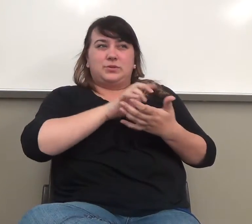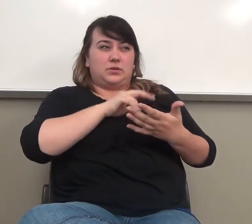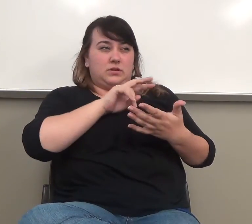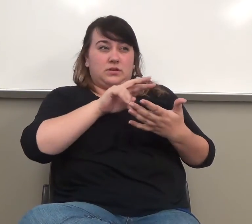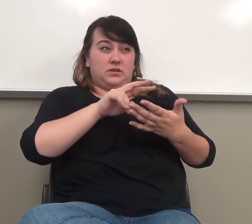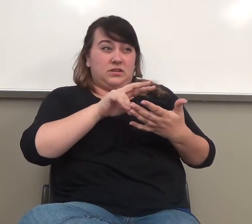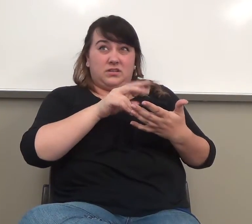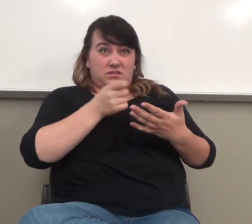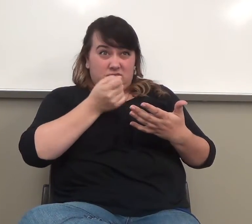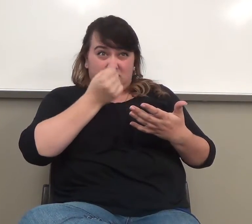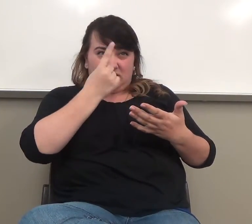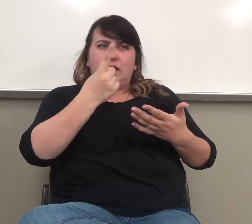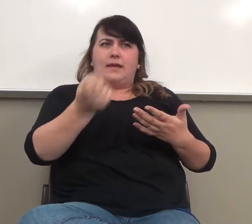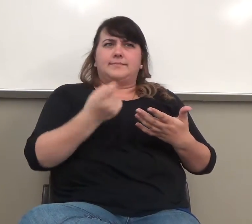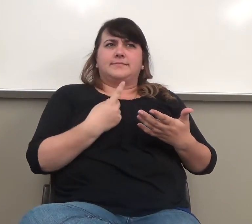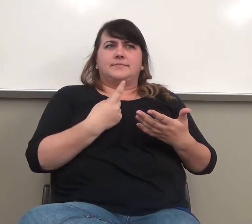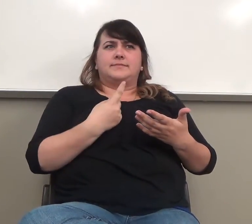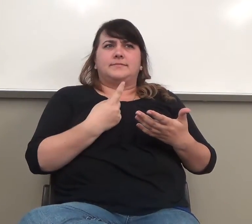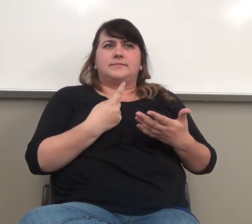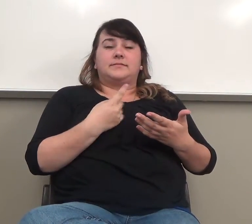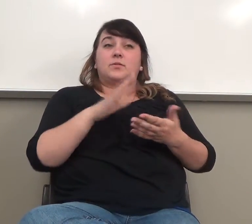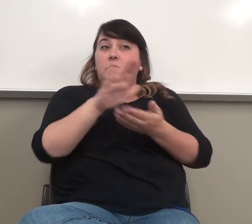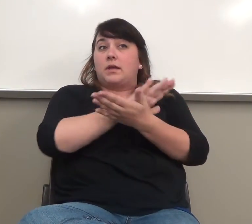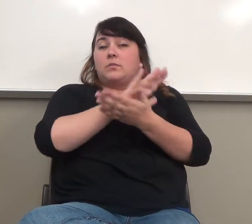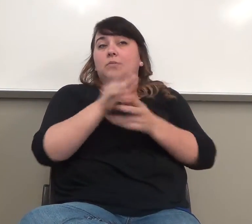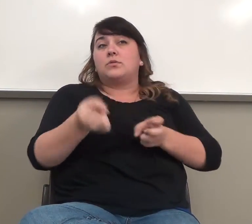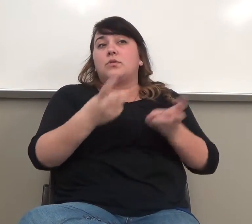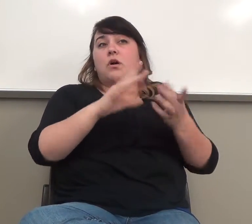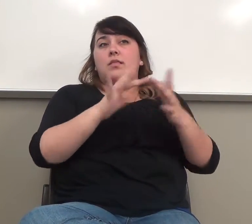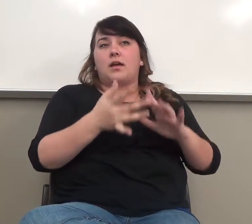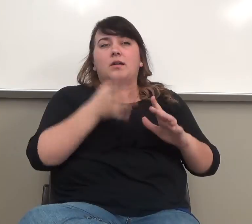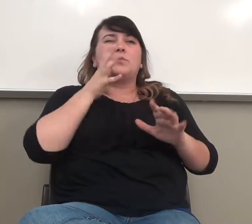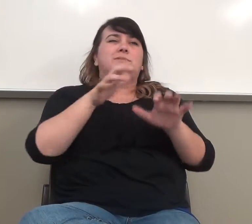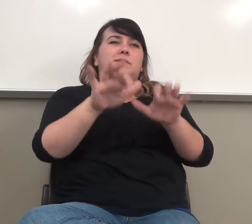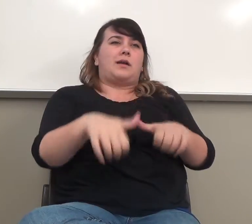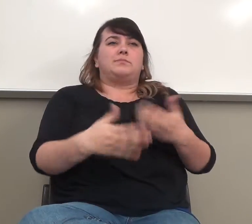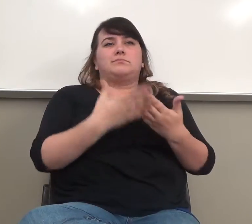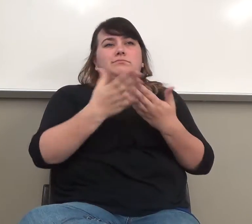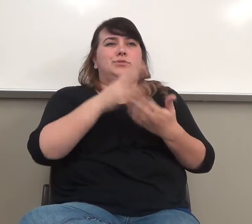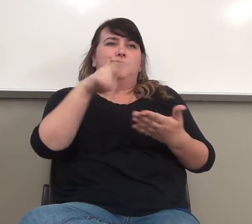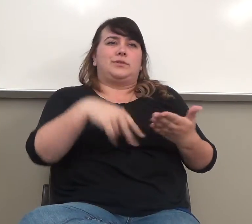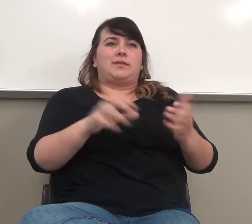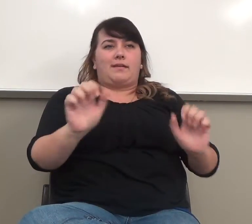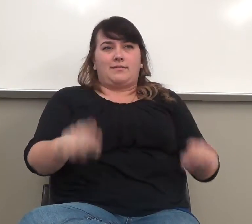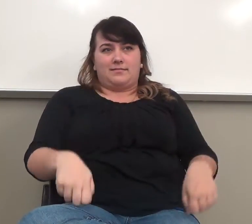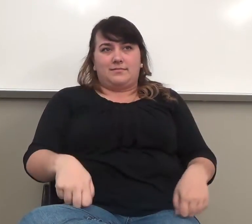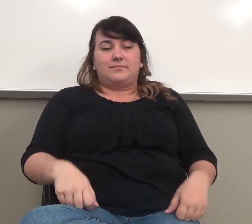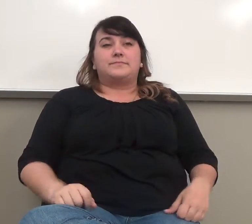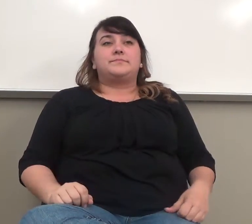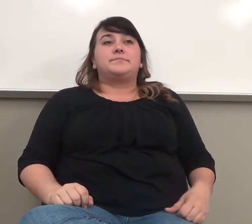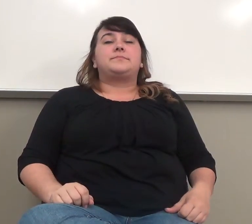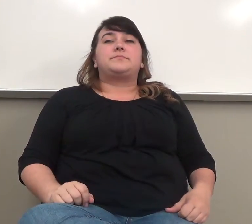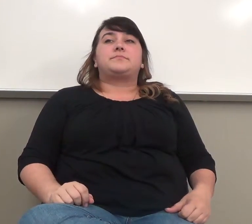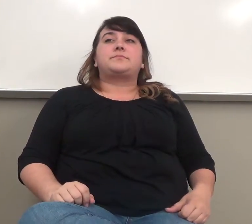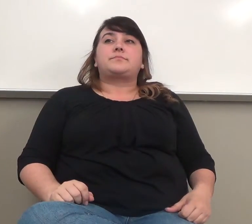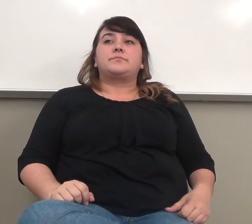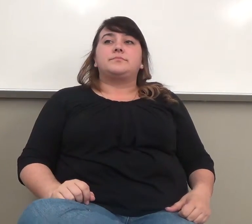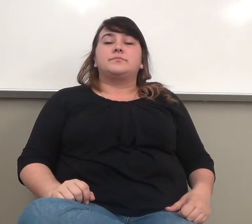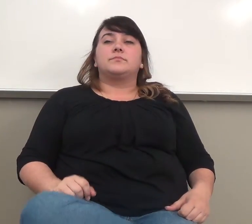me. If you're turning in papers online, it'll be typed. can read it better. Meanwhile, I do have,